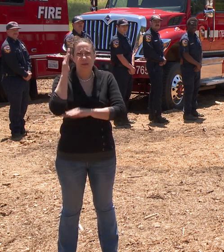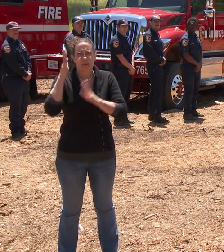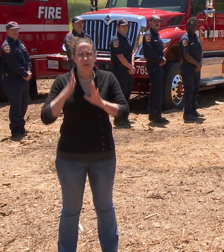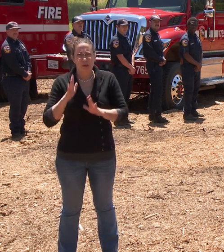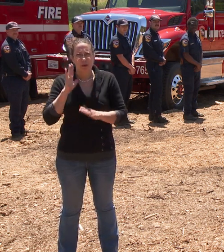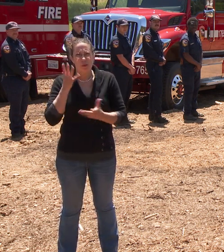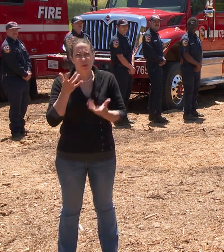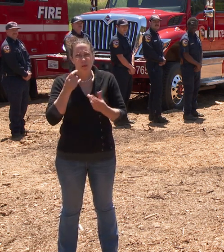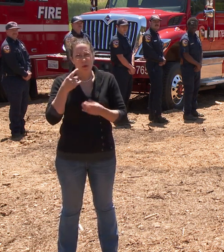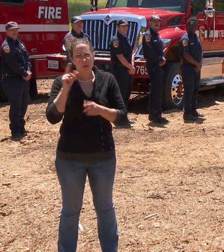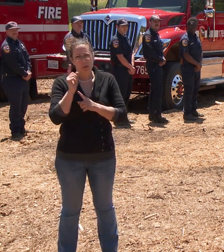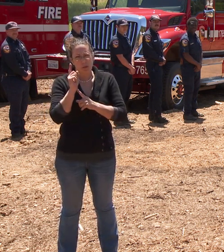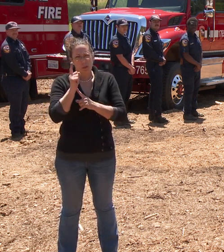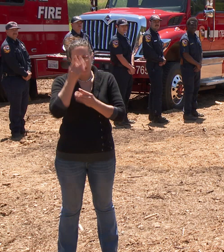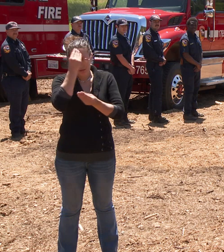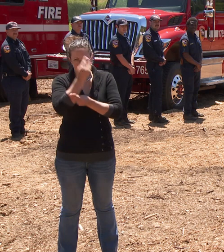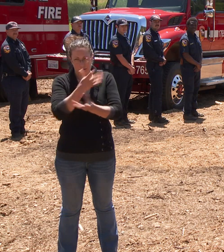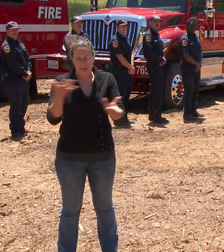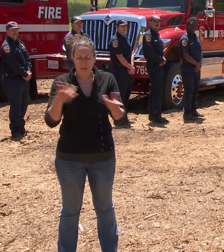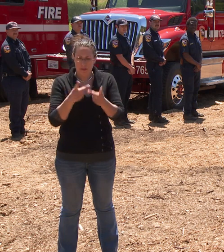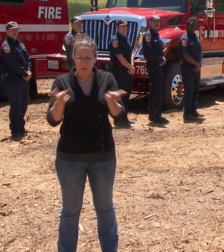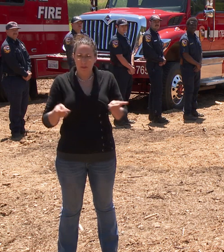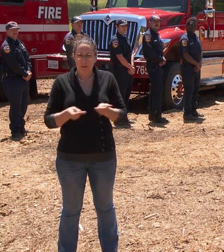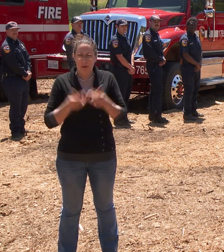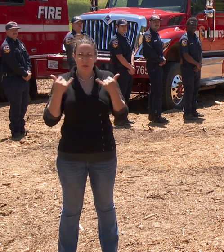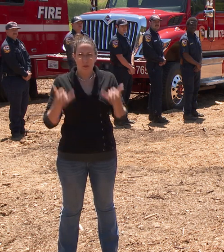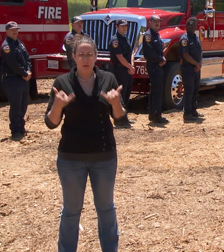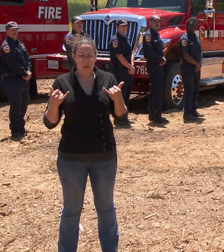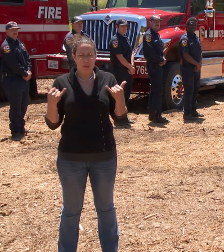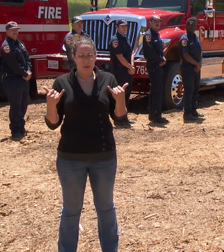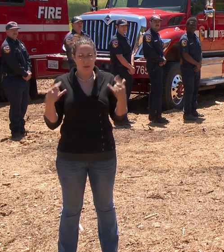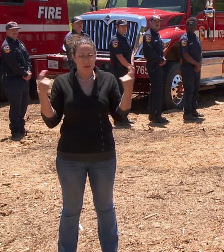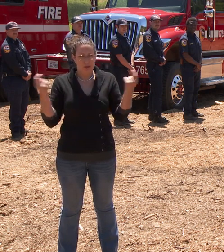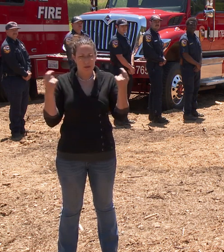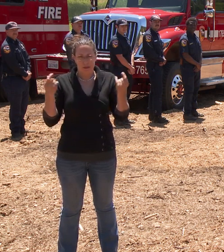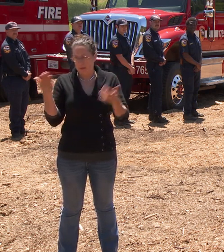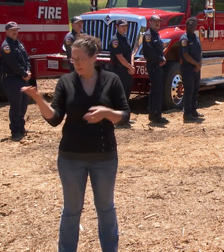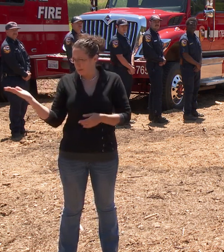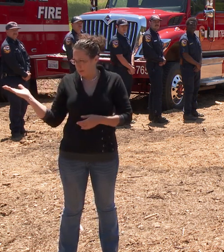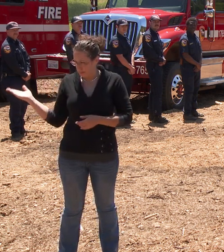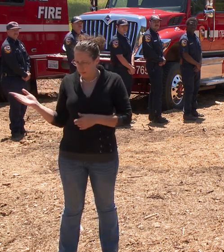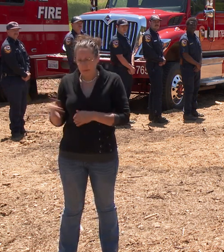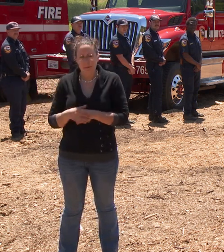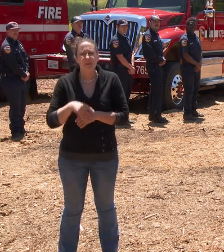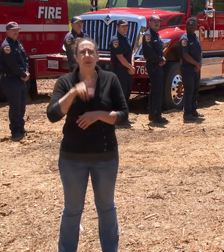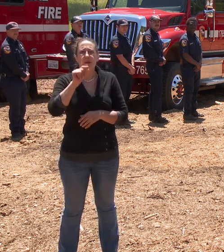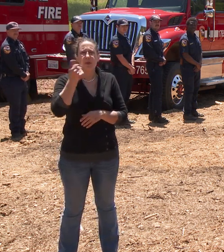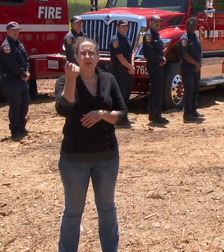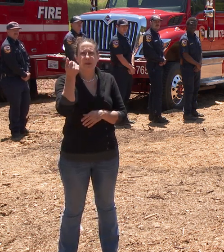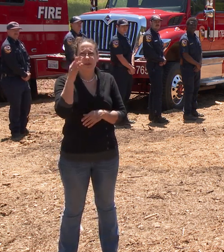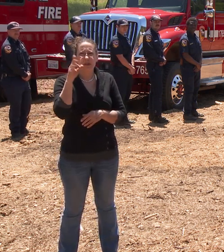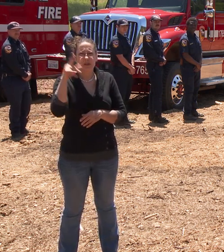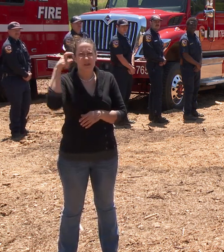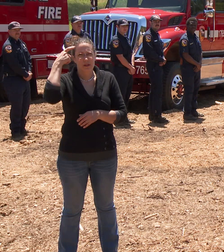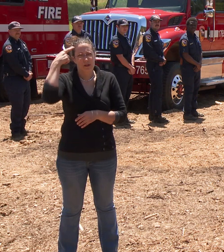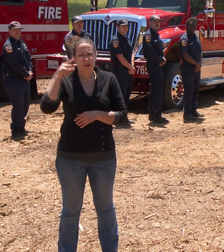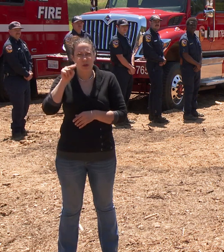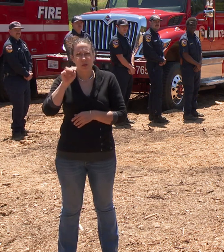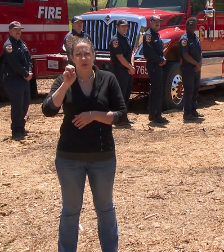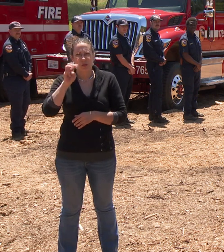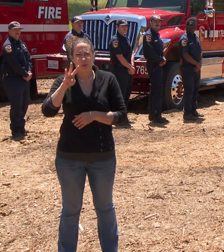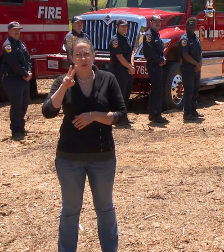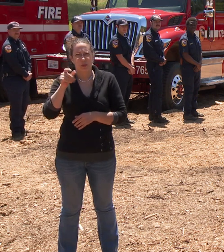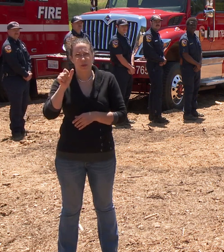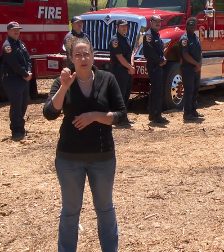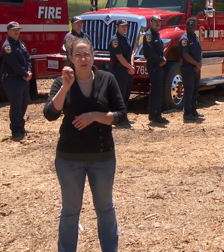and explain the site that we chose for today's event. In 2019 Governor Newsom issued an executive order for Cal